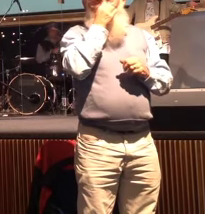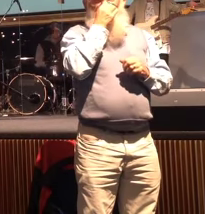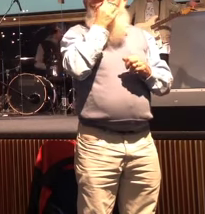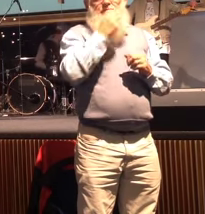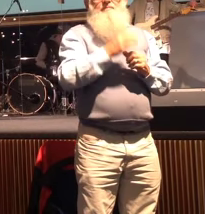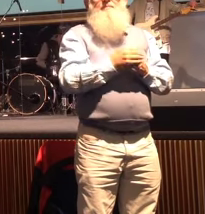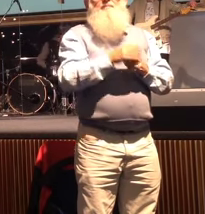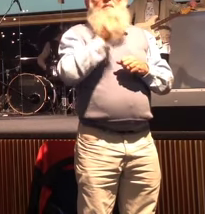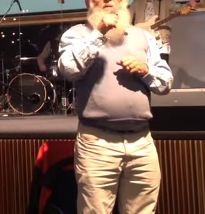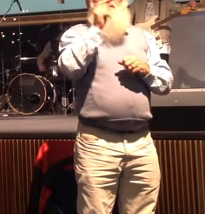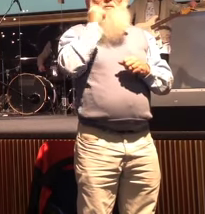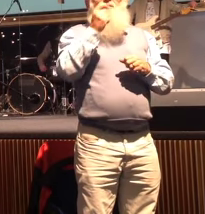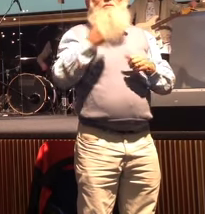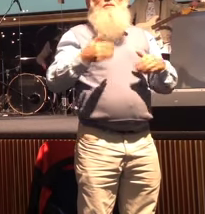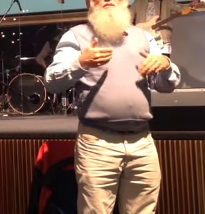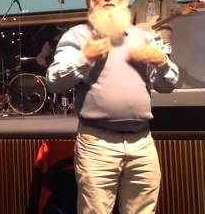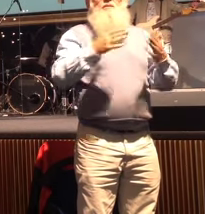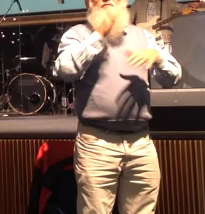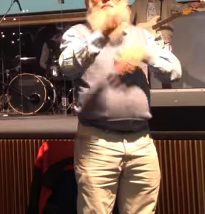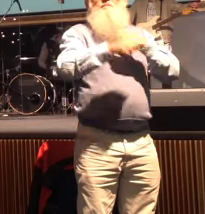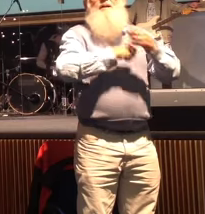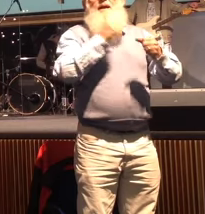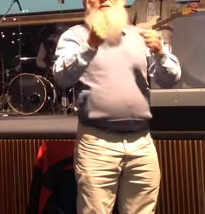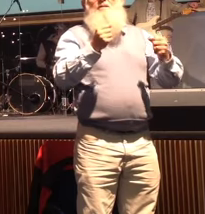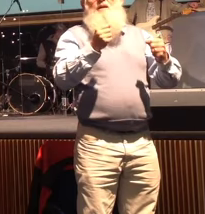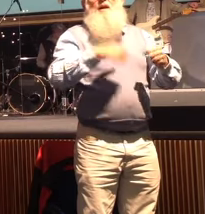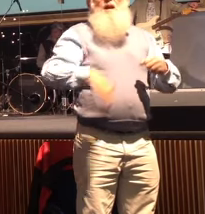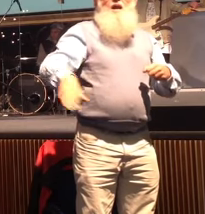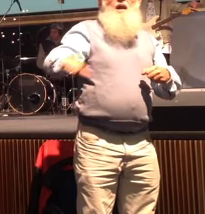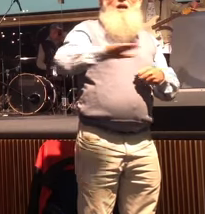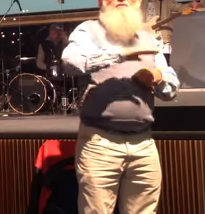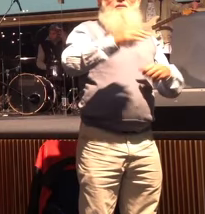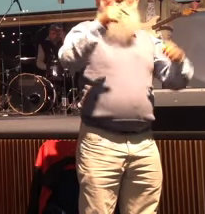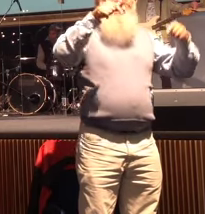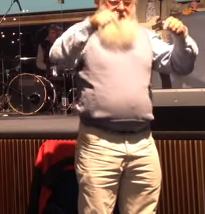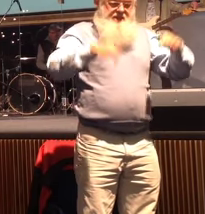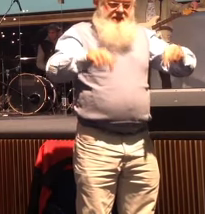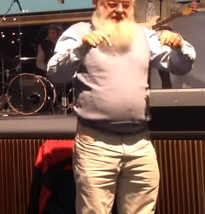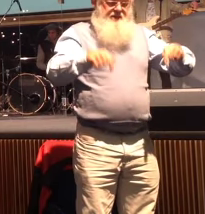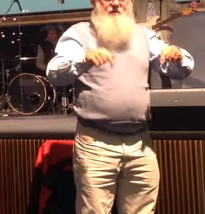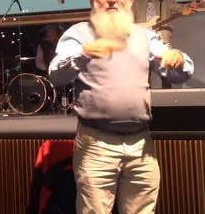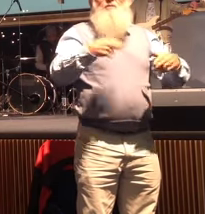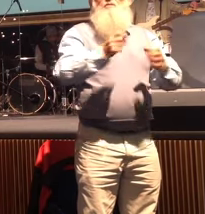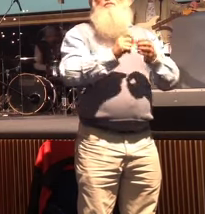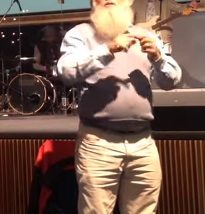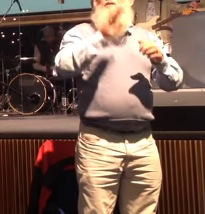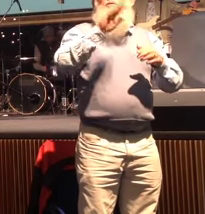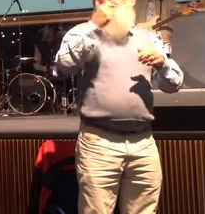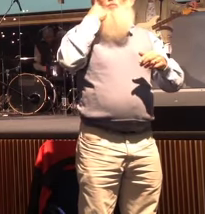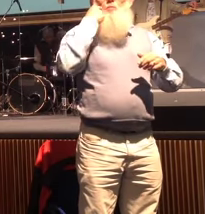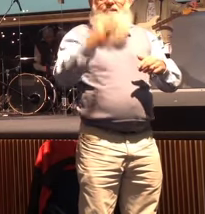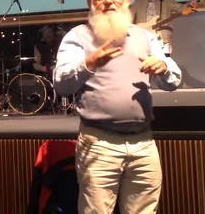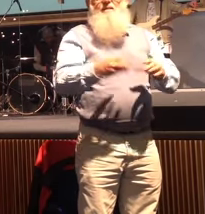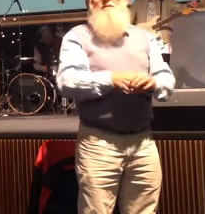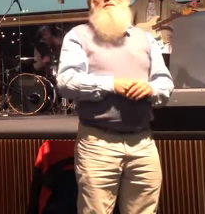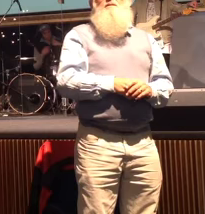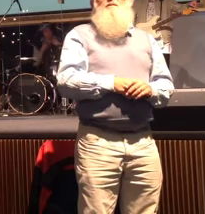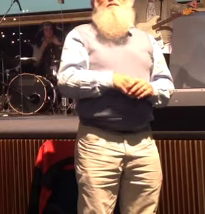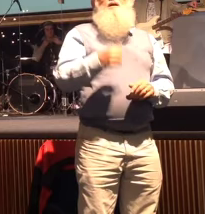that you will empower everybody here to be your witness I pray Lord